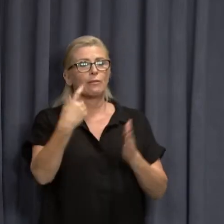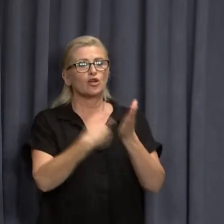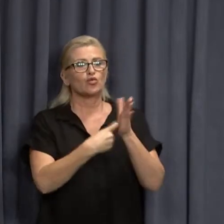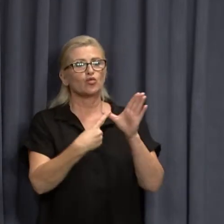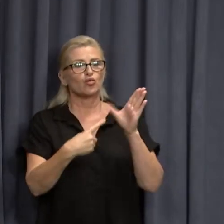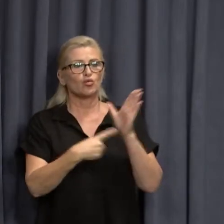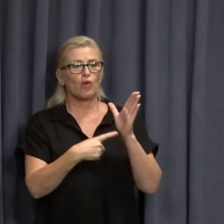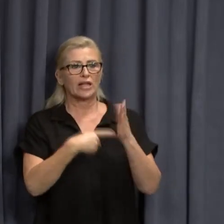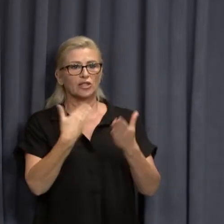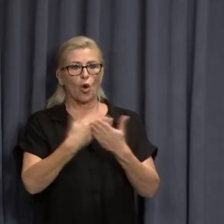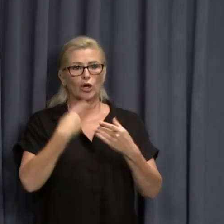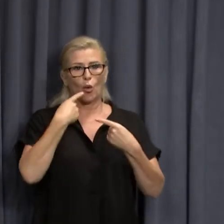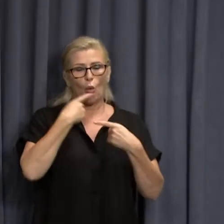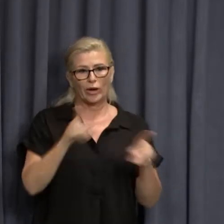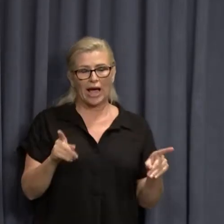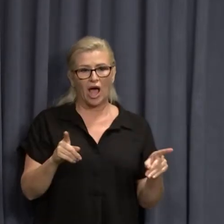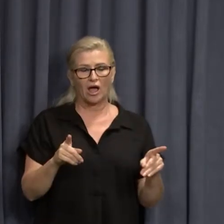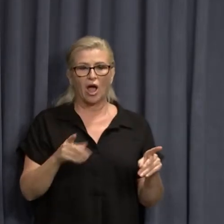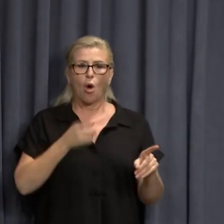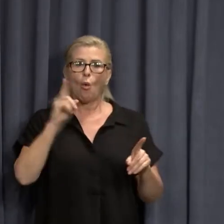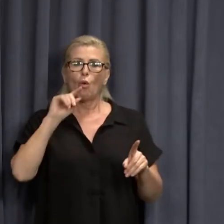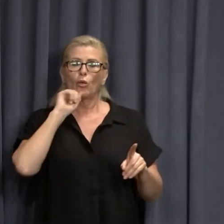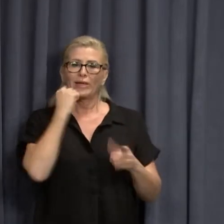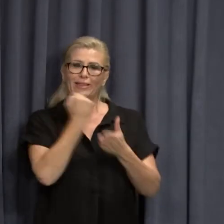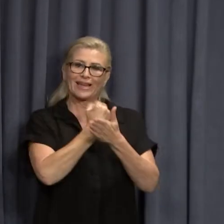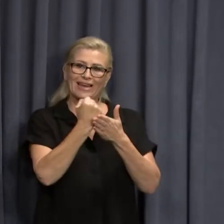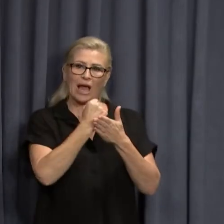the total amount that would be good to have in stock?